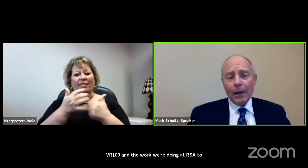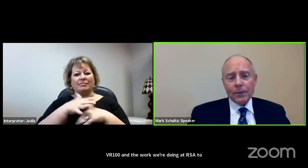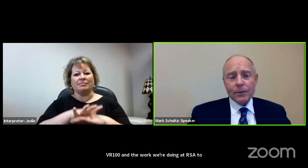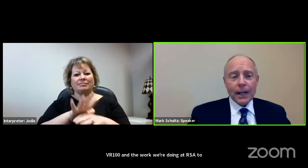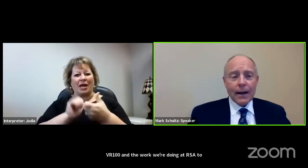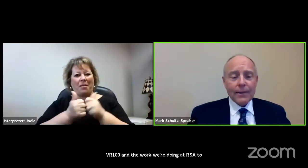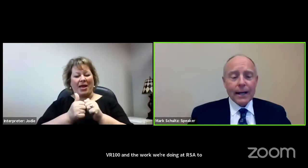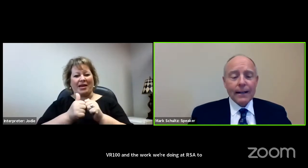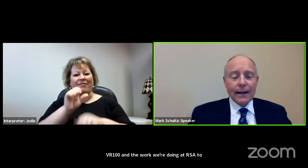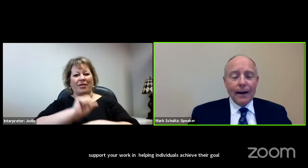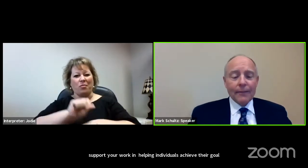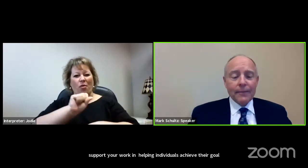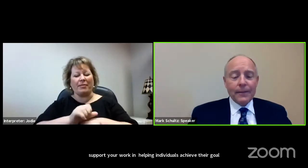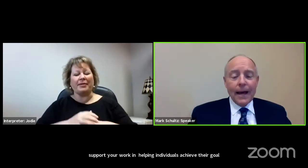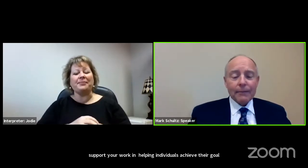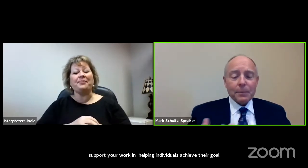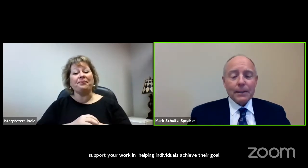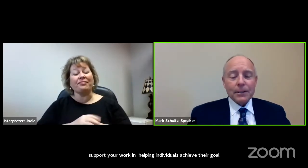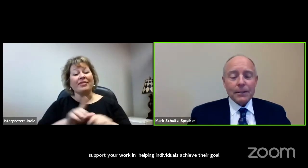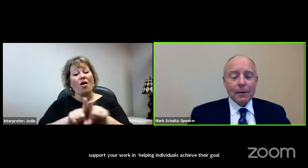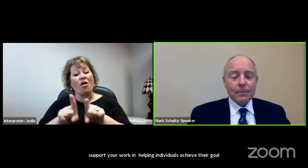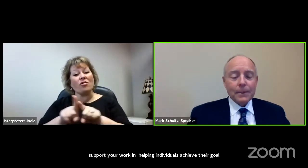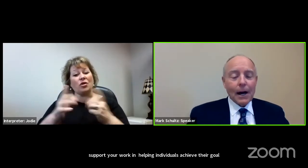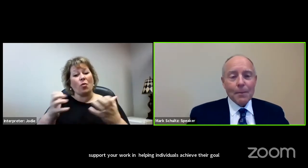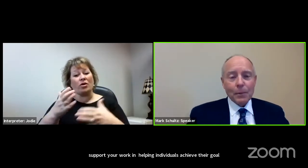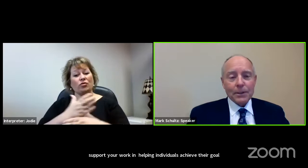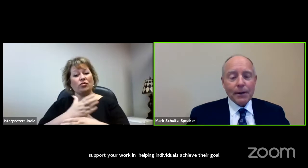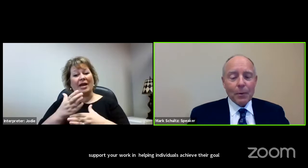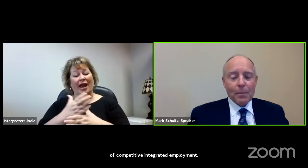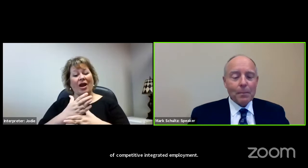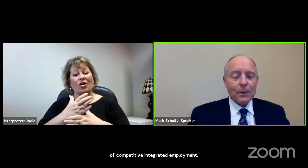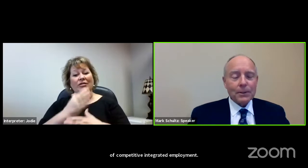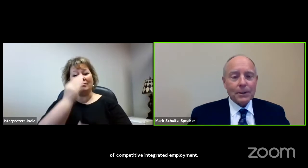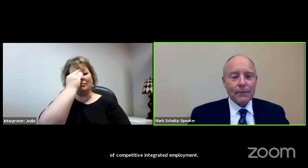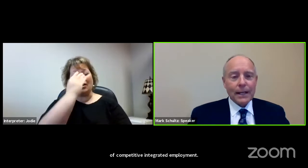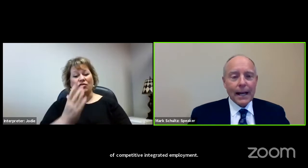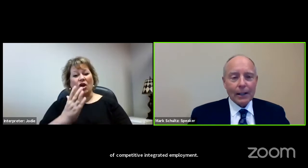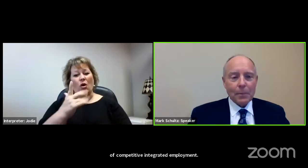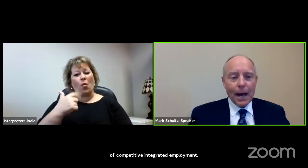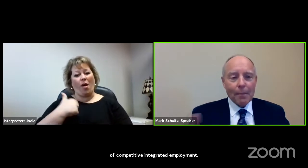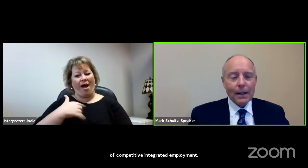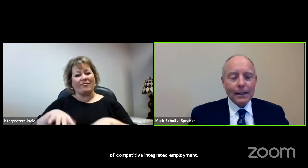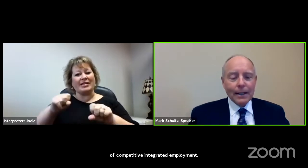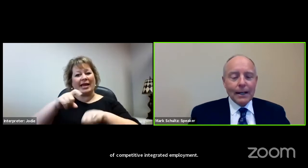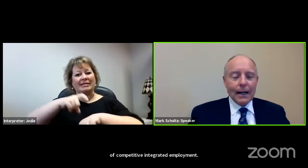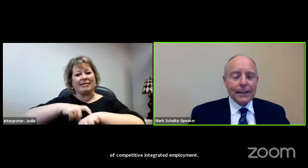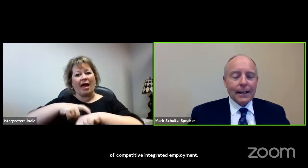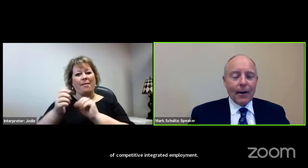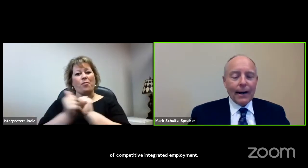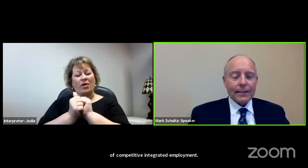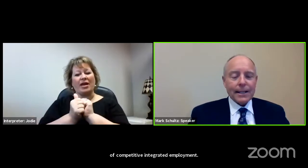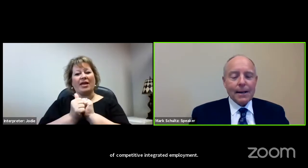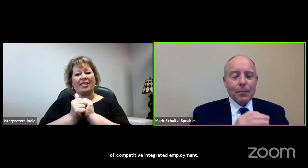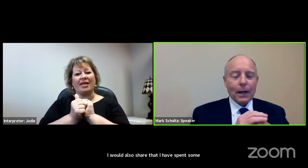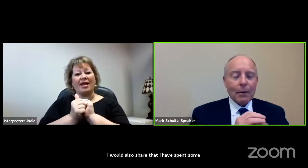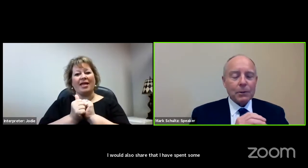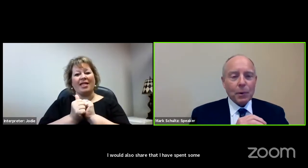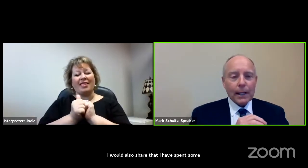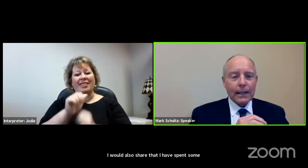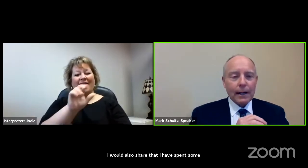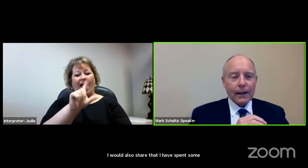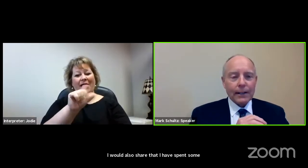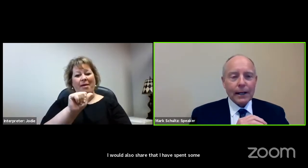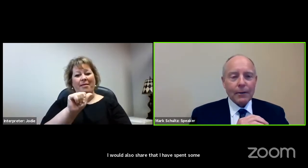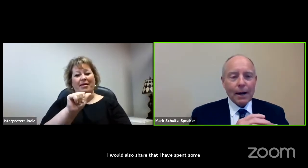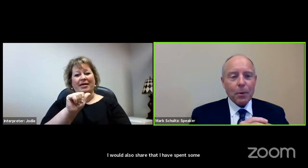I would also share that I have spent some time with several members of the Alabama DRS team when